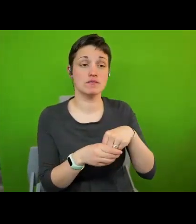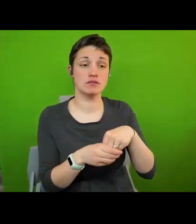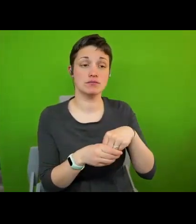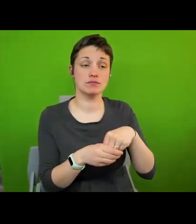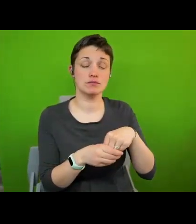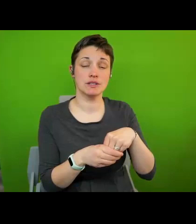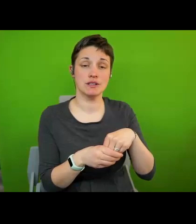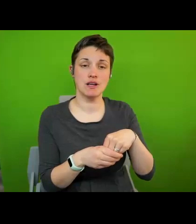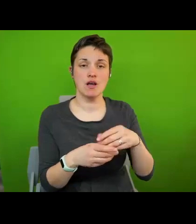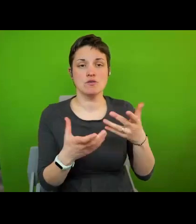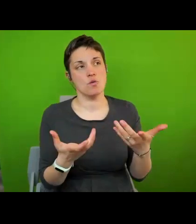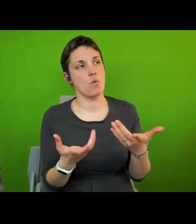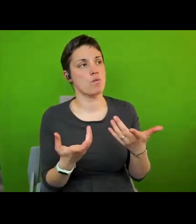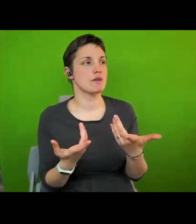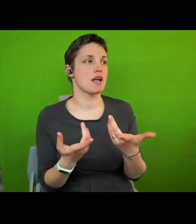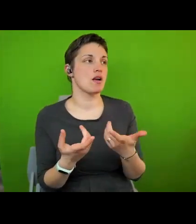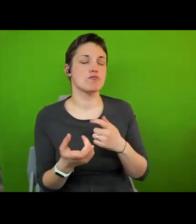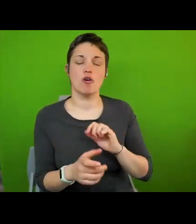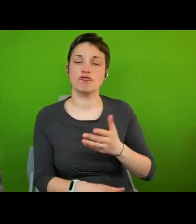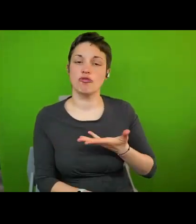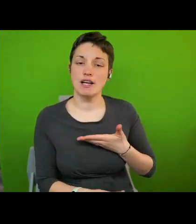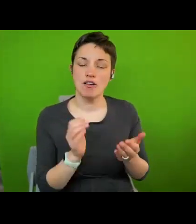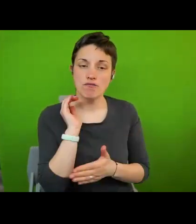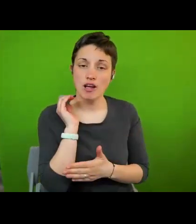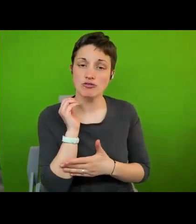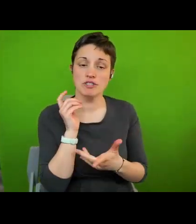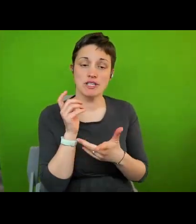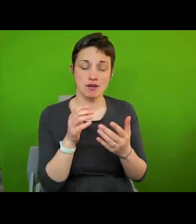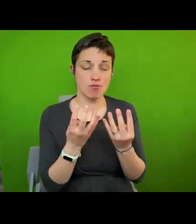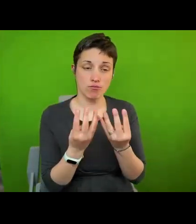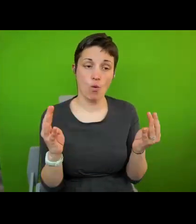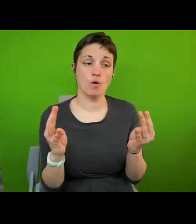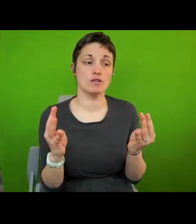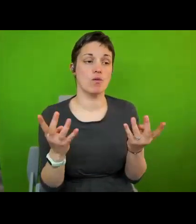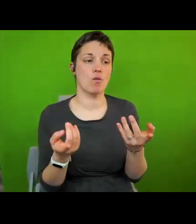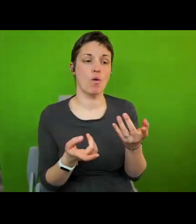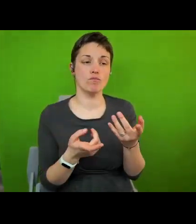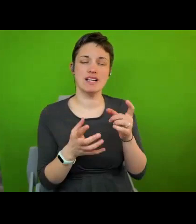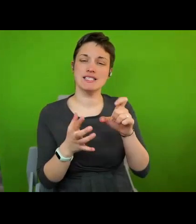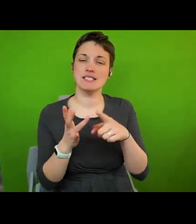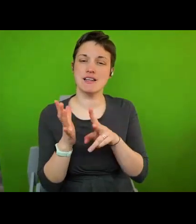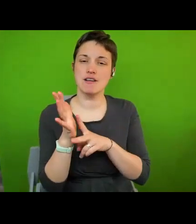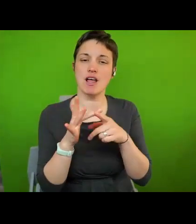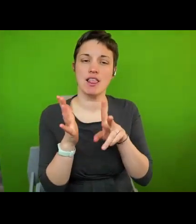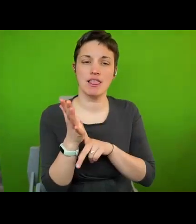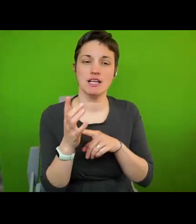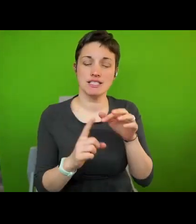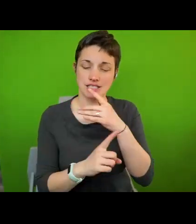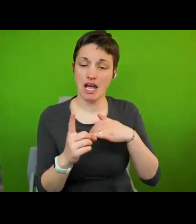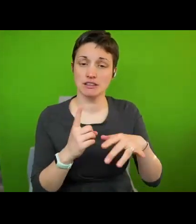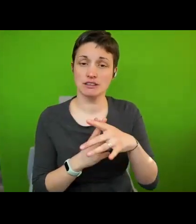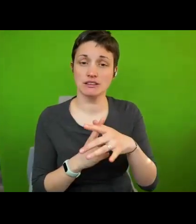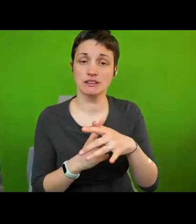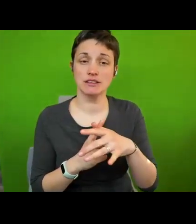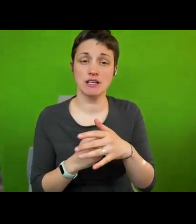rights advisor report where city administration political parties and civil society congregates flanders and montreal have human rights